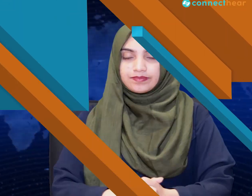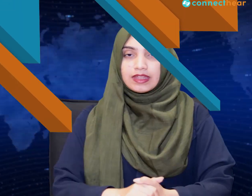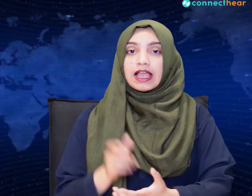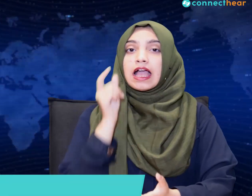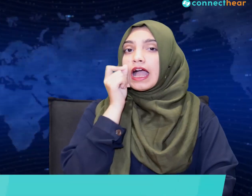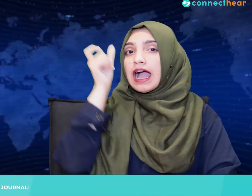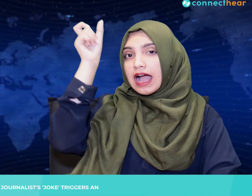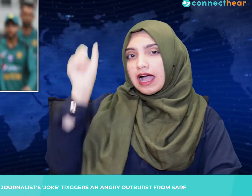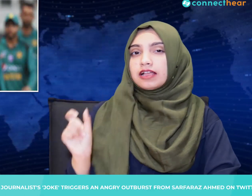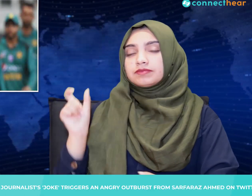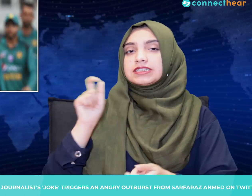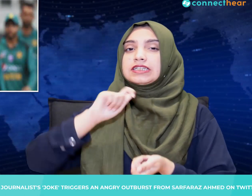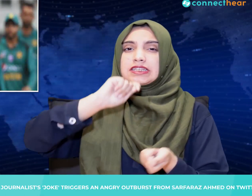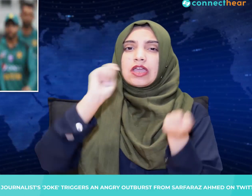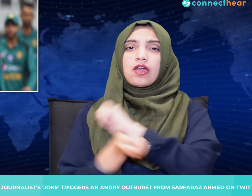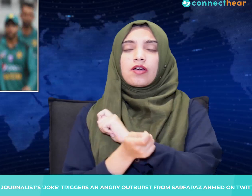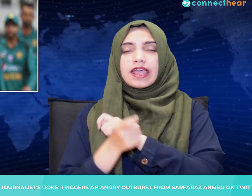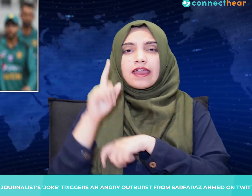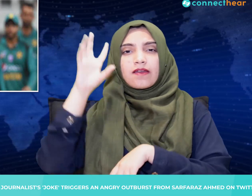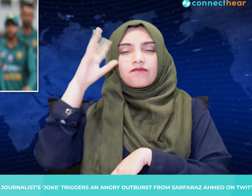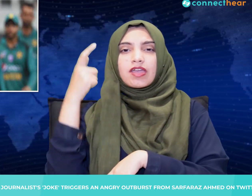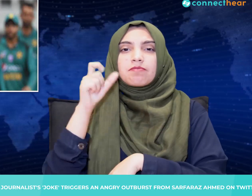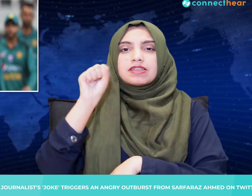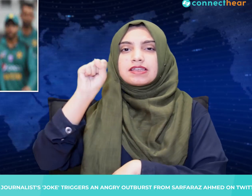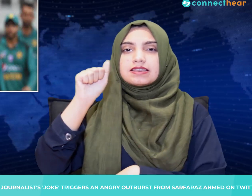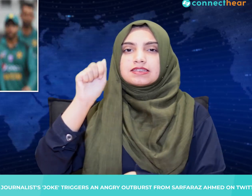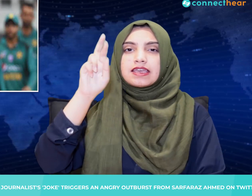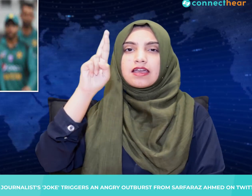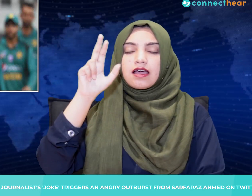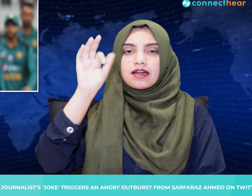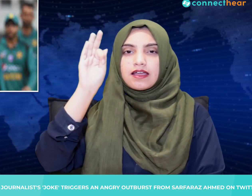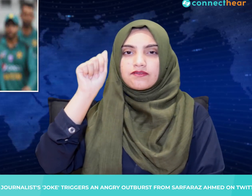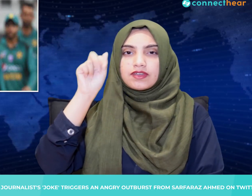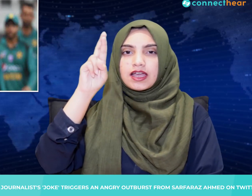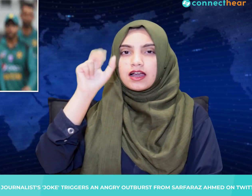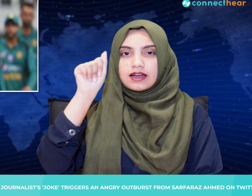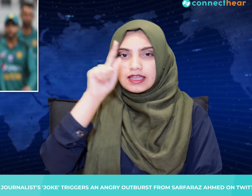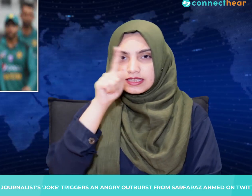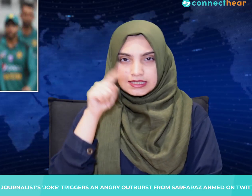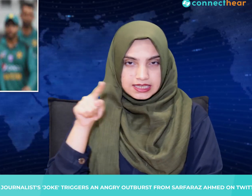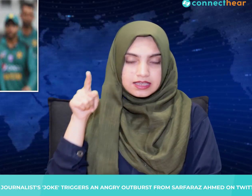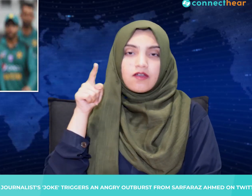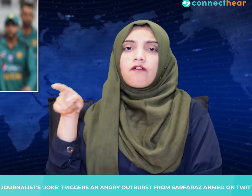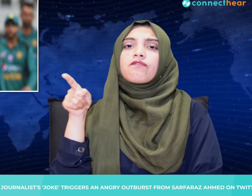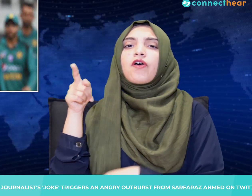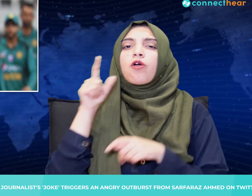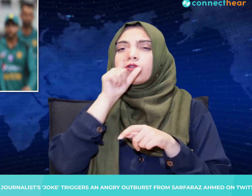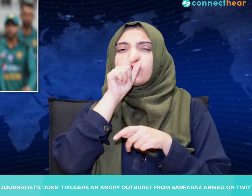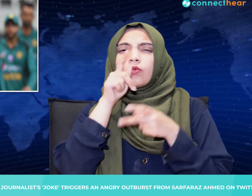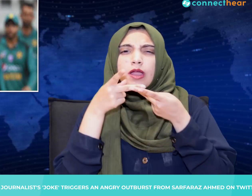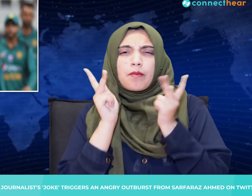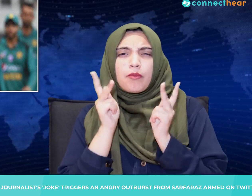Sarfaraz Ahmed was not too thrilled at a joke recently made by a cricket journalist on Twitter.